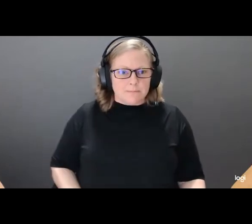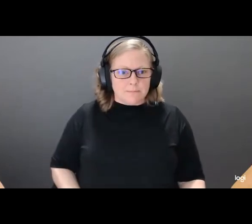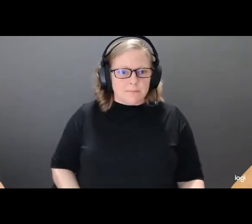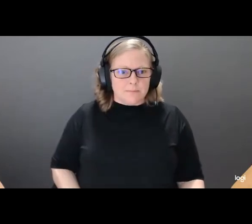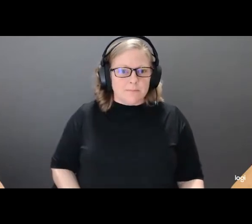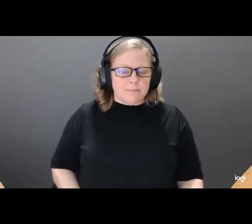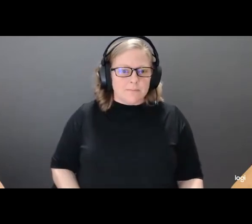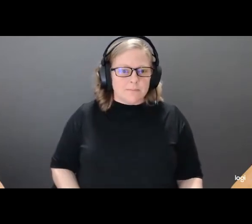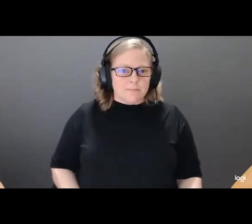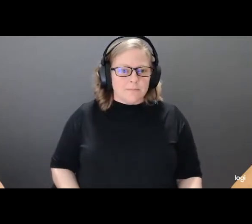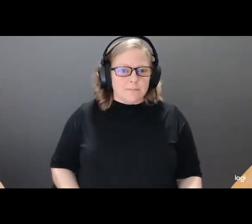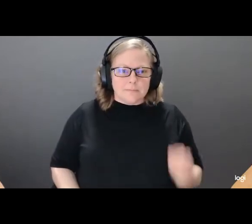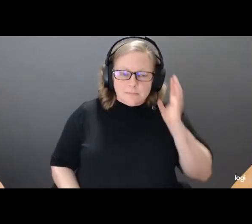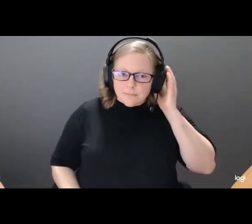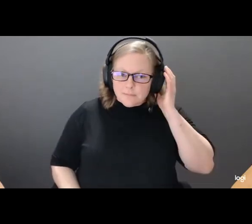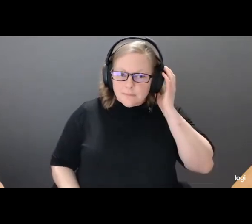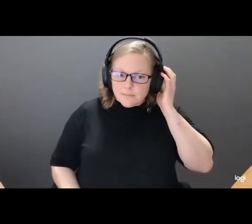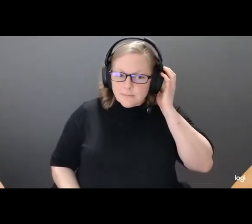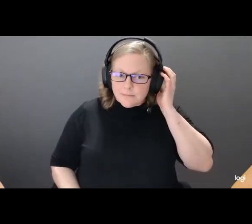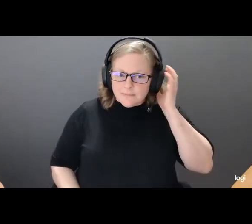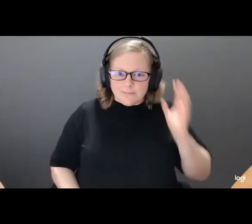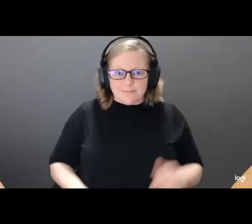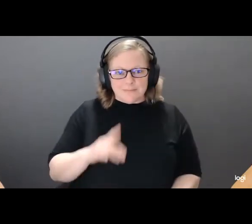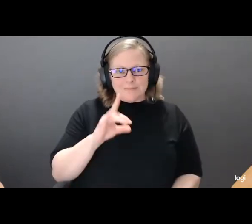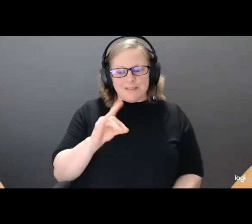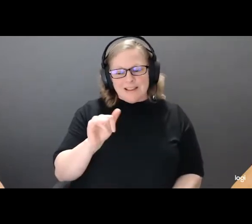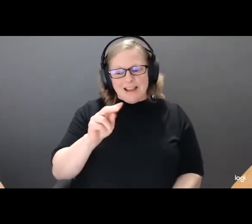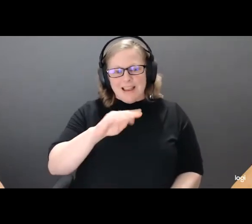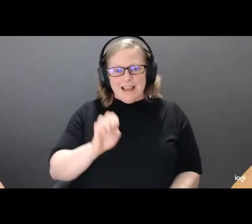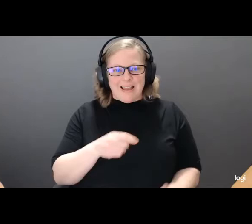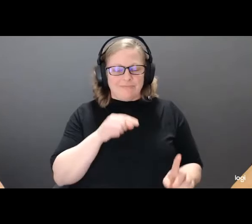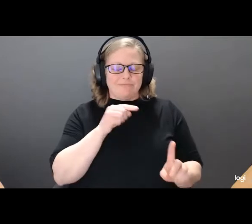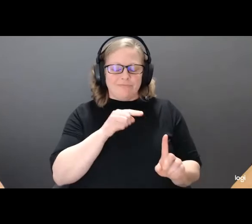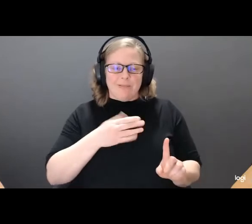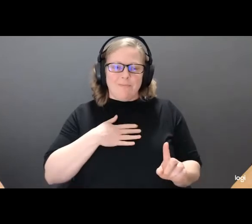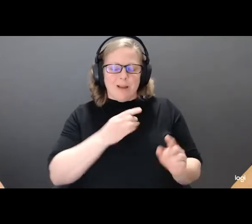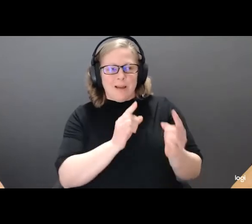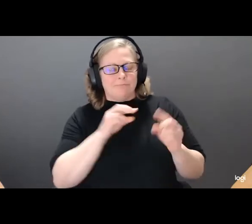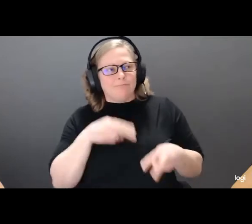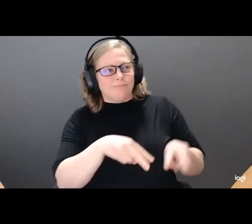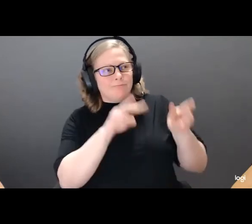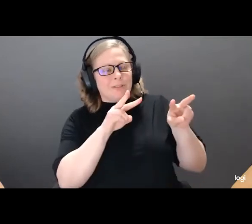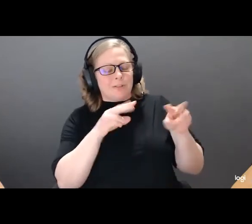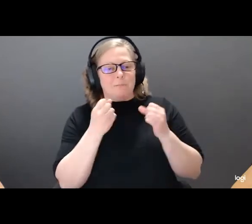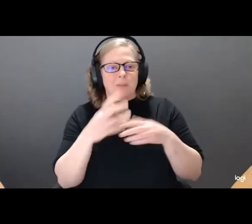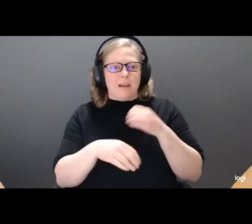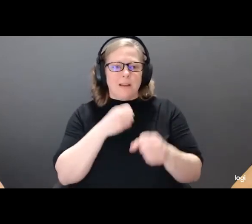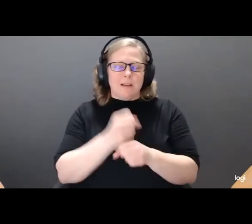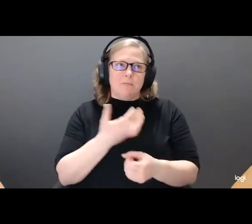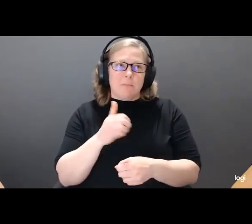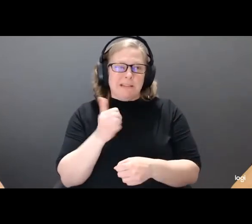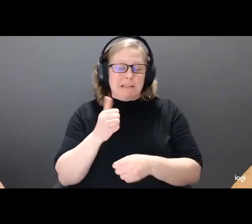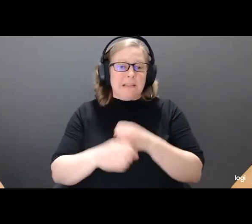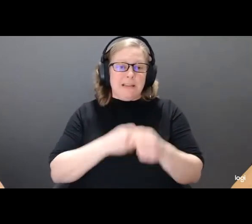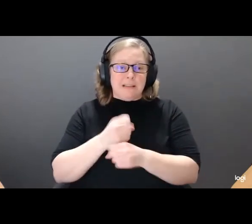So I, Diane's been a mentor of mine for quite a few years, over a decade now, I would say. So I